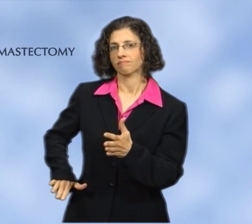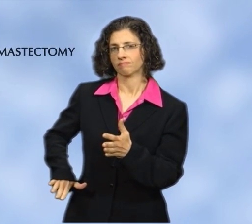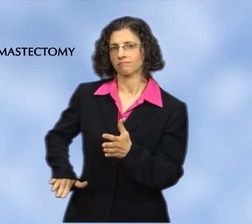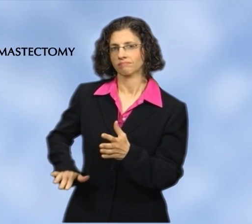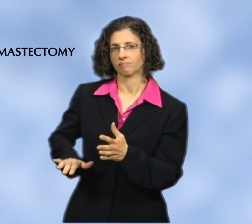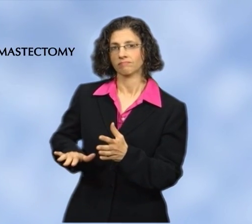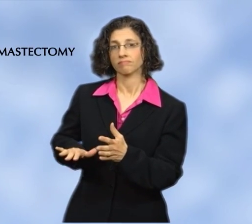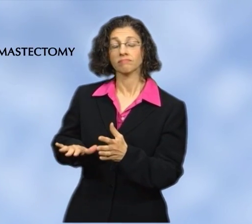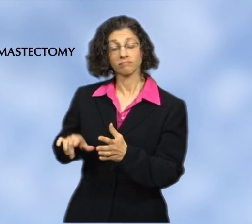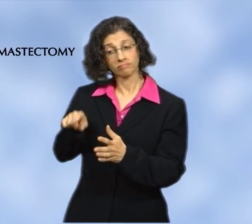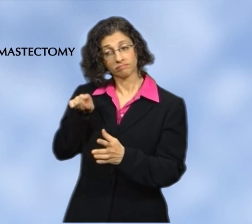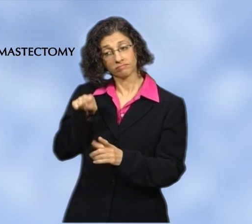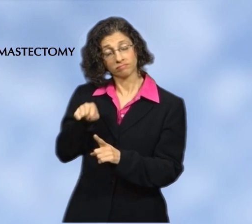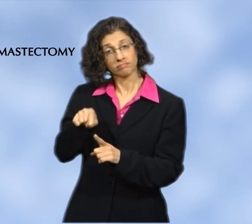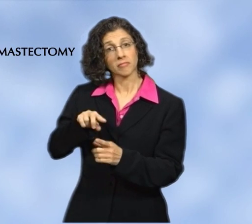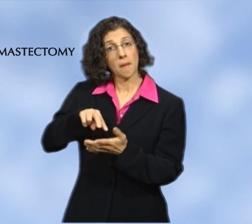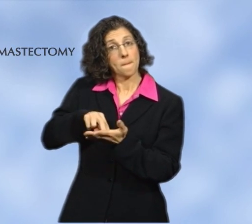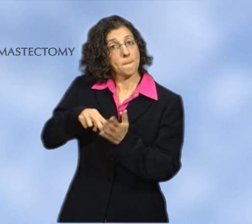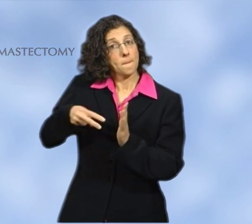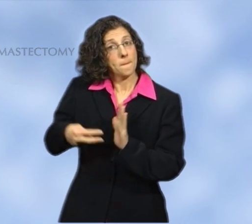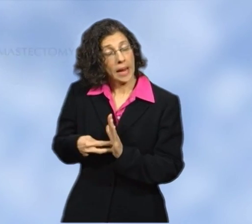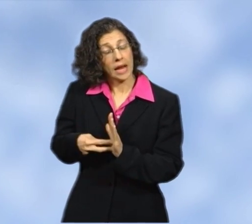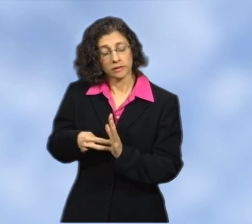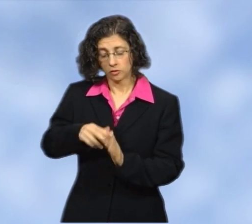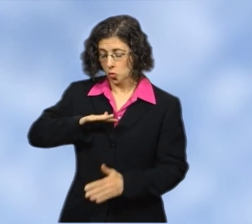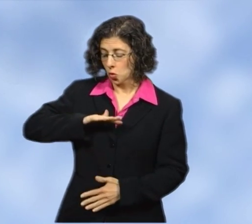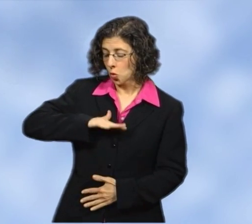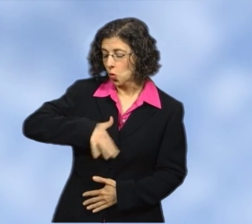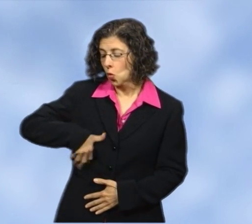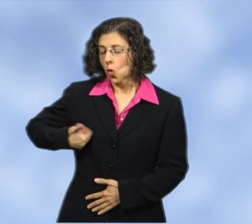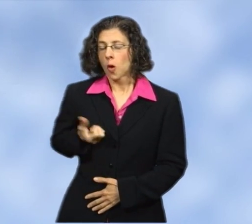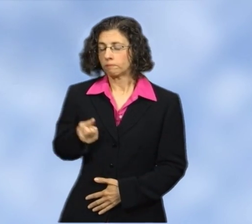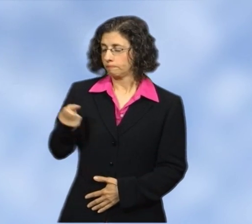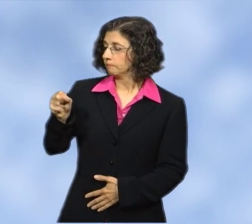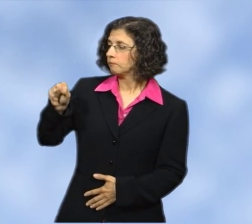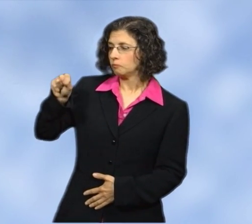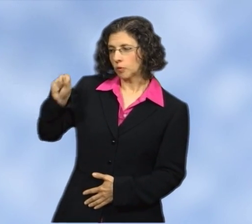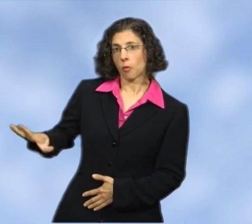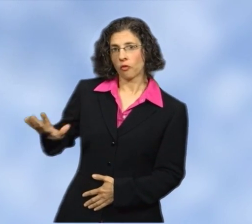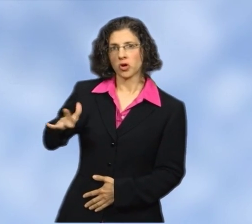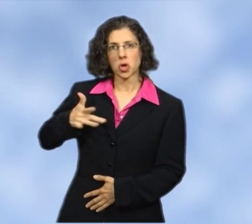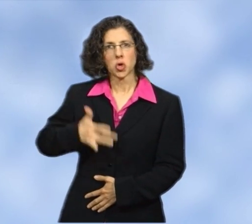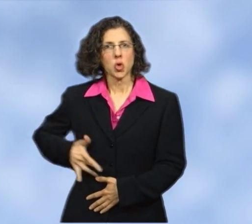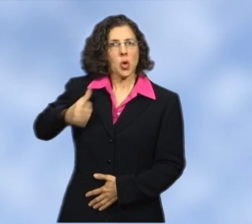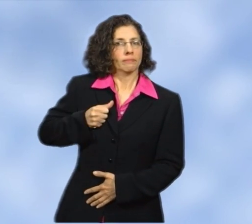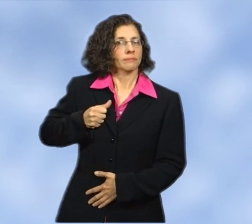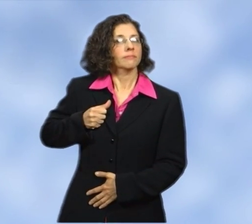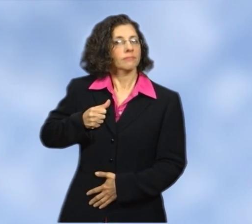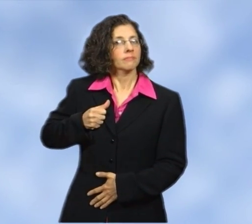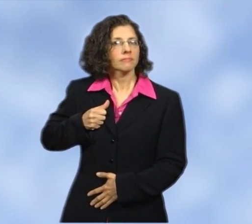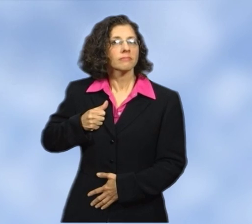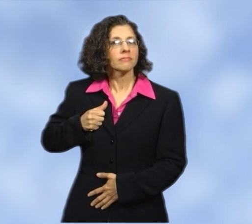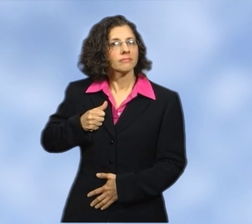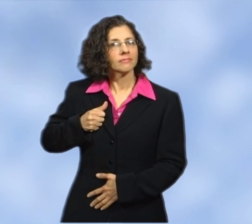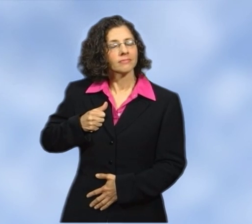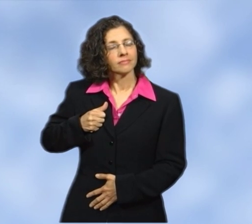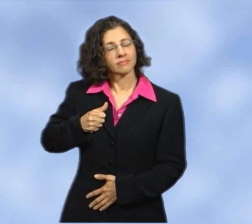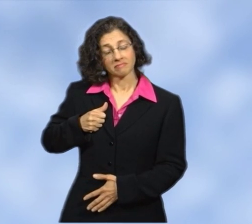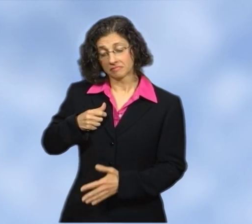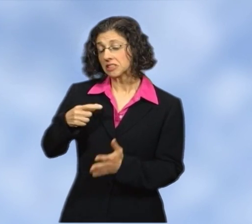option is a mastectomy. In this procedure, the entire breast and sometimes the